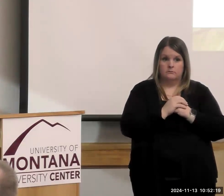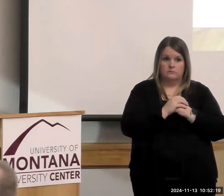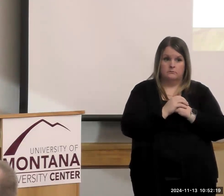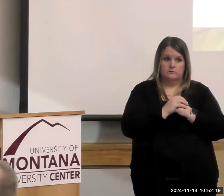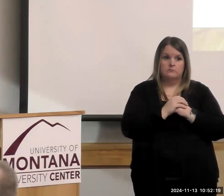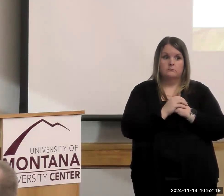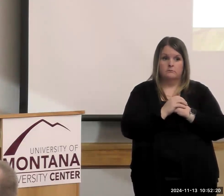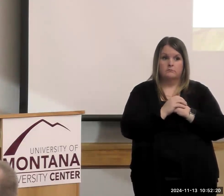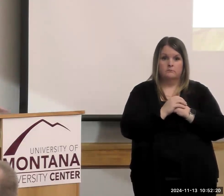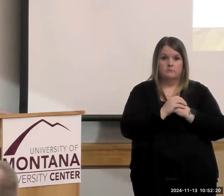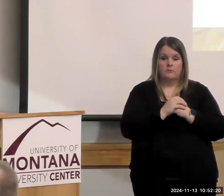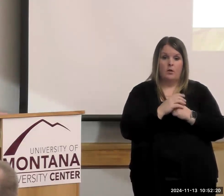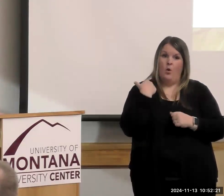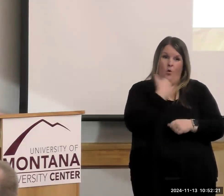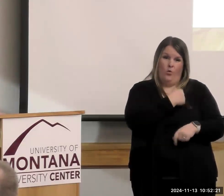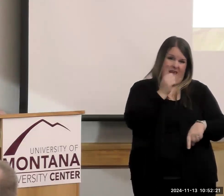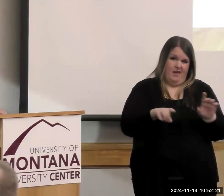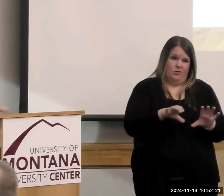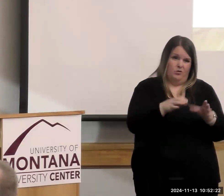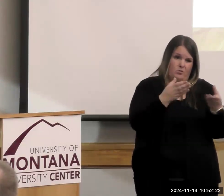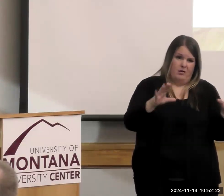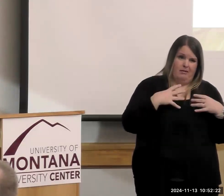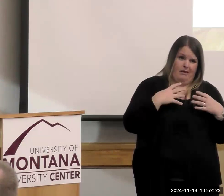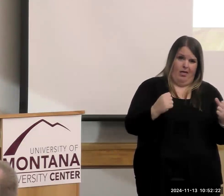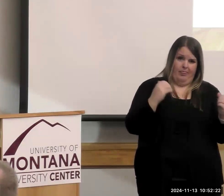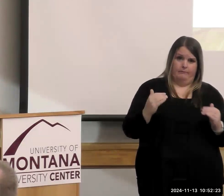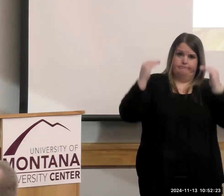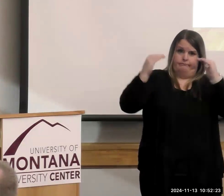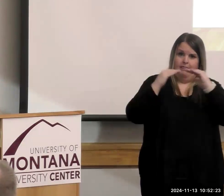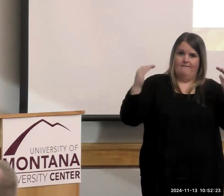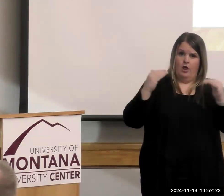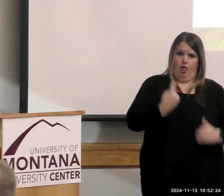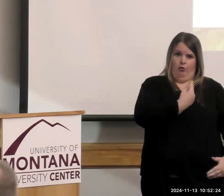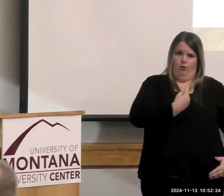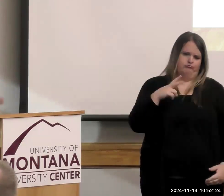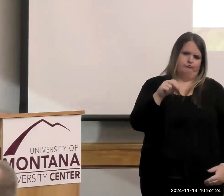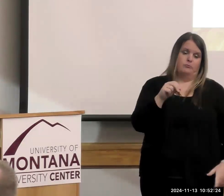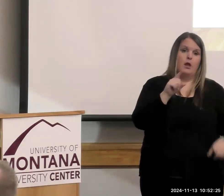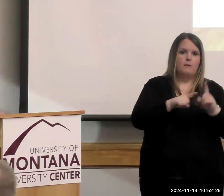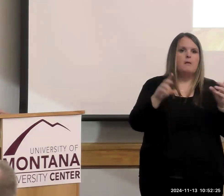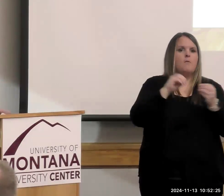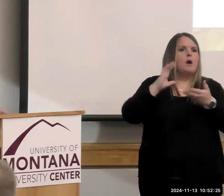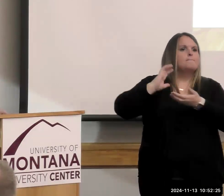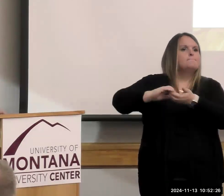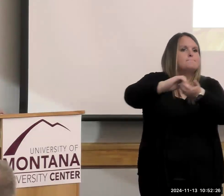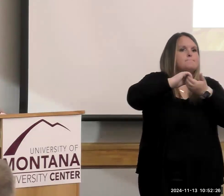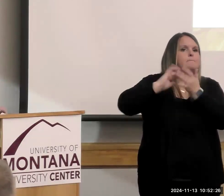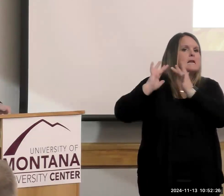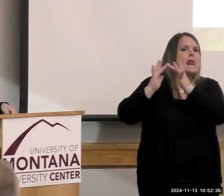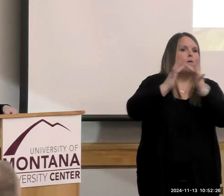and this level of public health on our own. But the bigger your network of partners, the more apt you are to be effective in it.